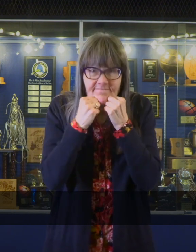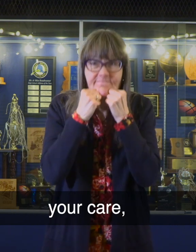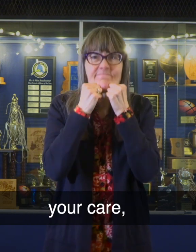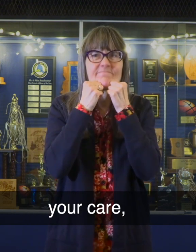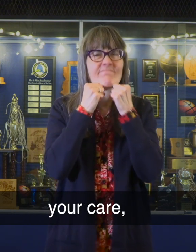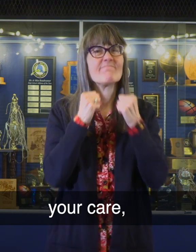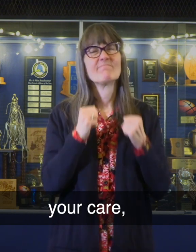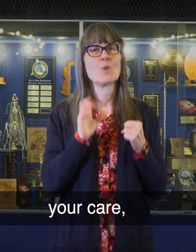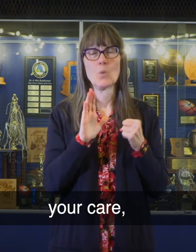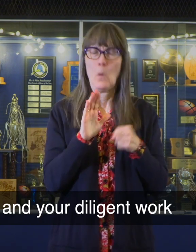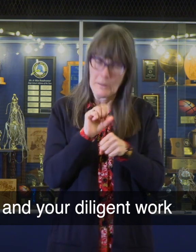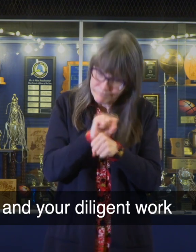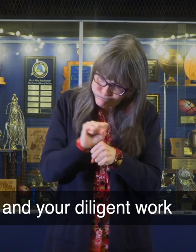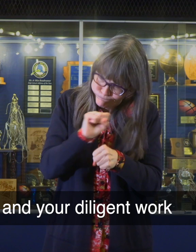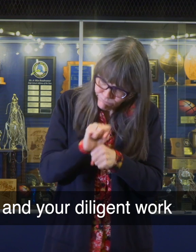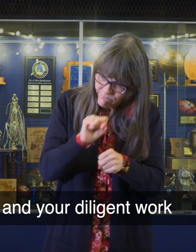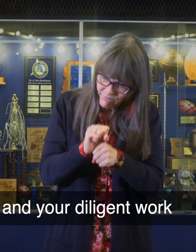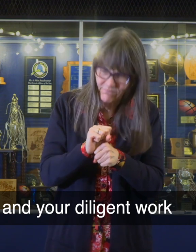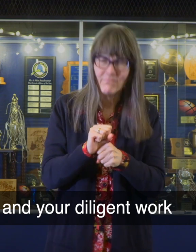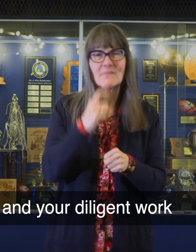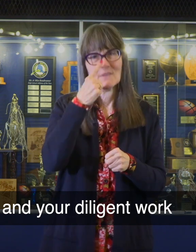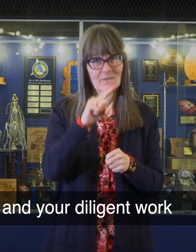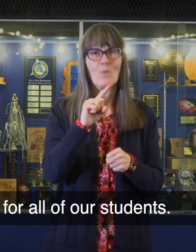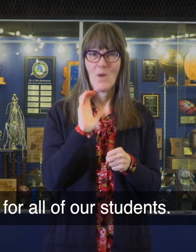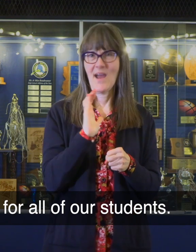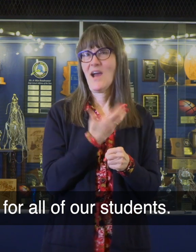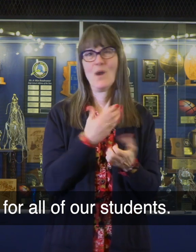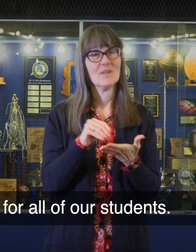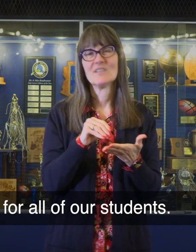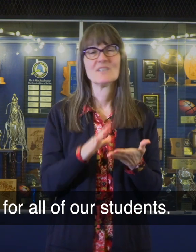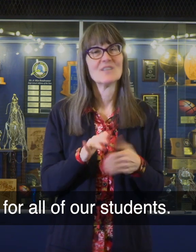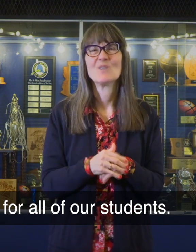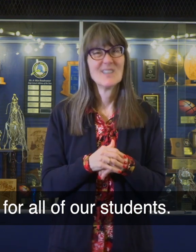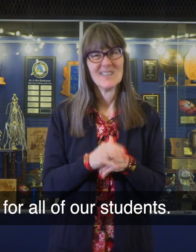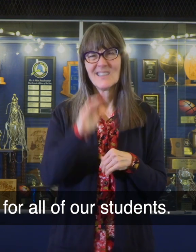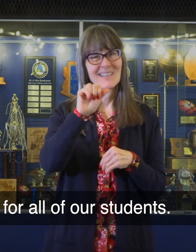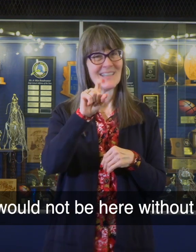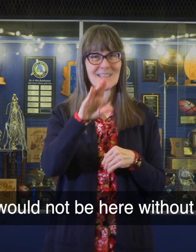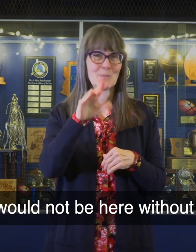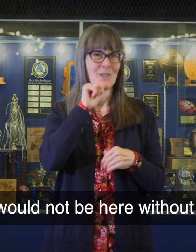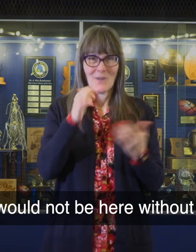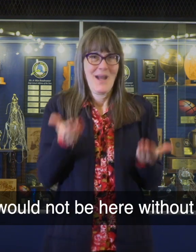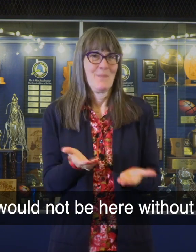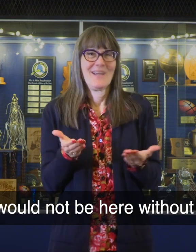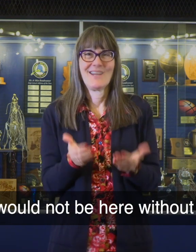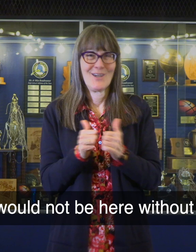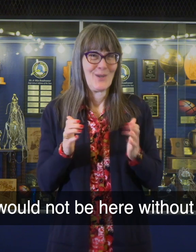your care, and your diligent work for all of our students. ASDB would not be here without